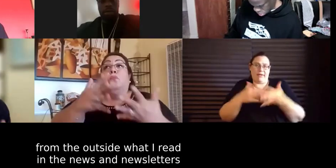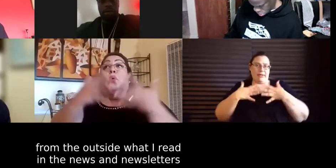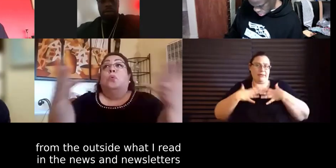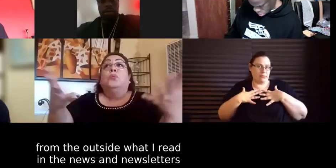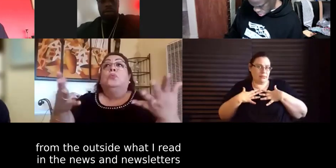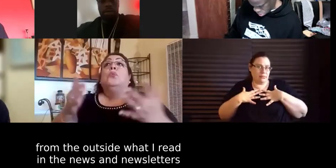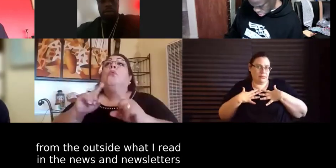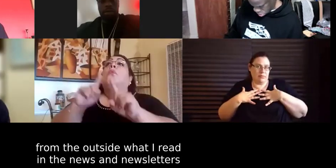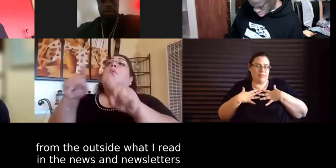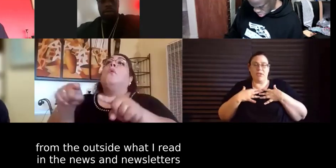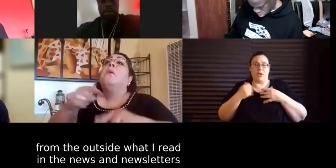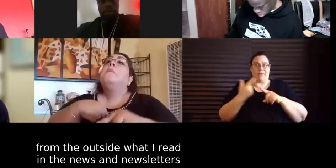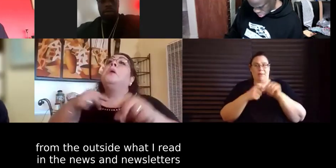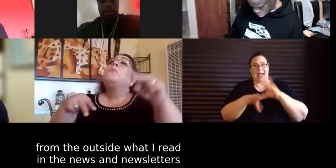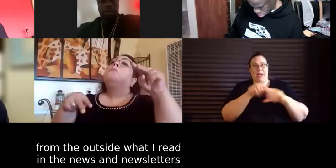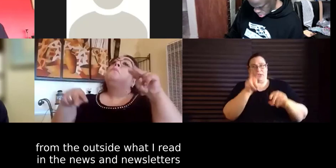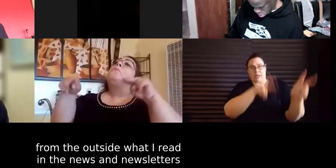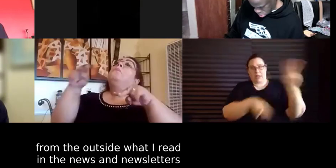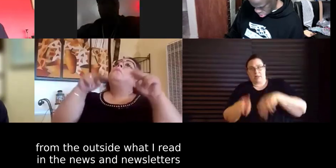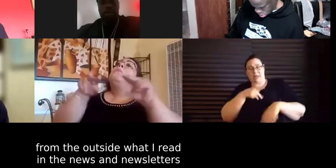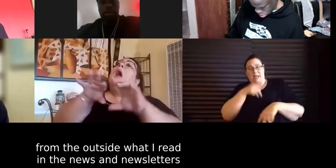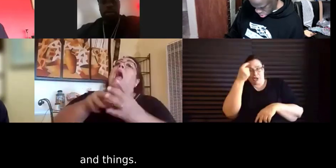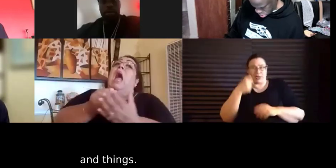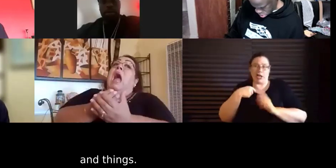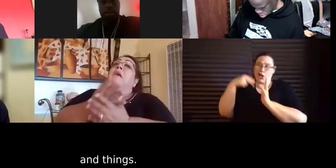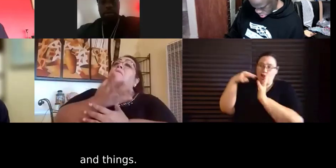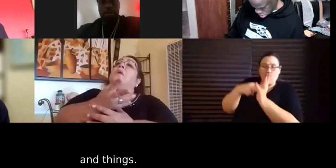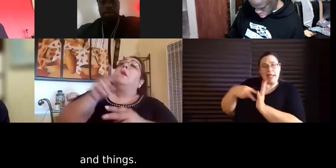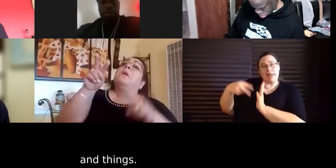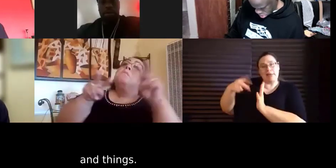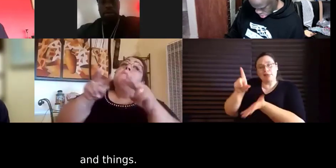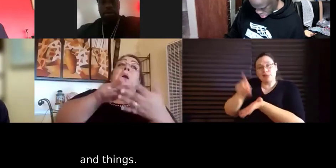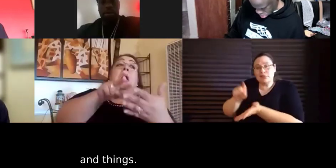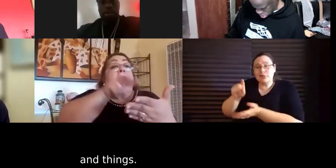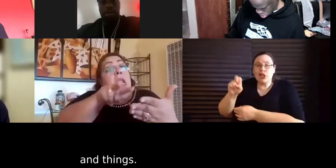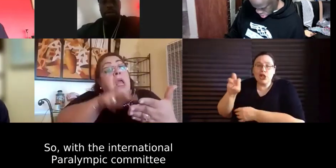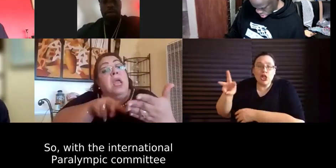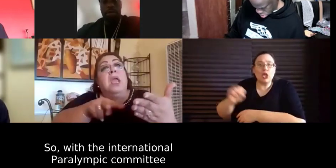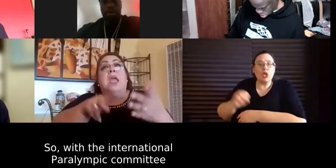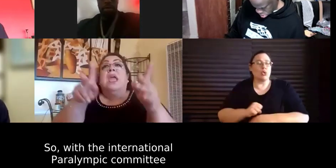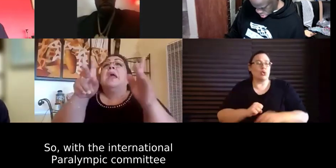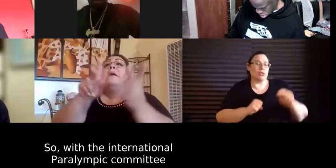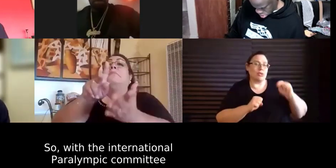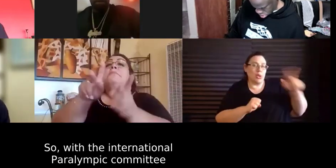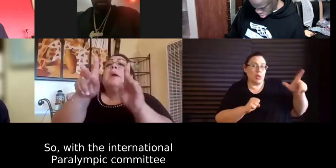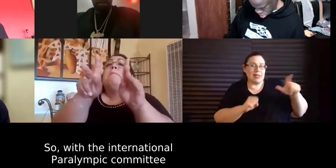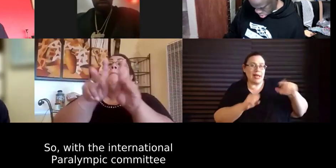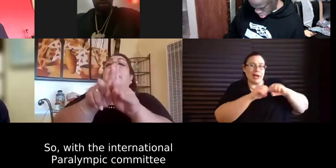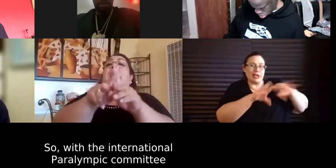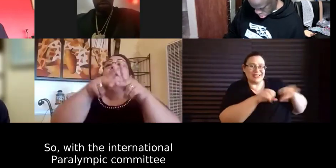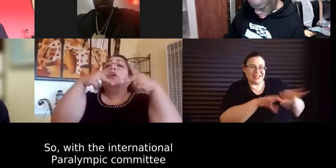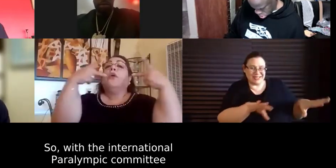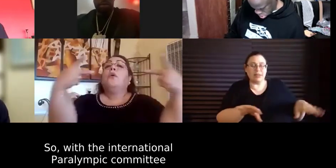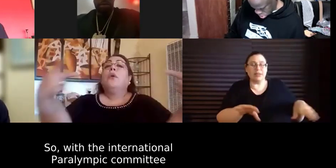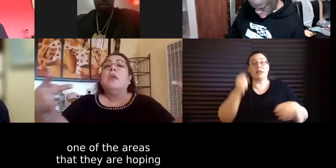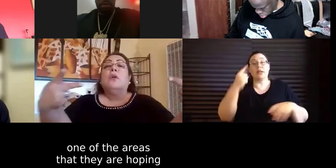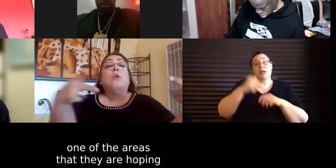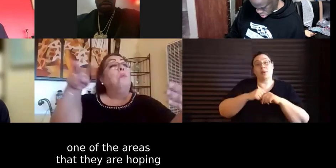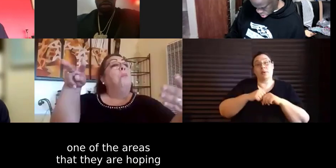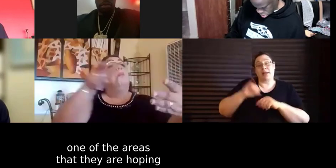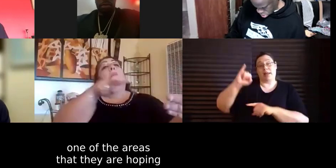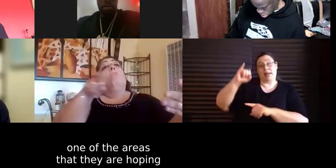just looking from the outside what i read in the news and the newsletters and things and so i think uh you know with the international paralympic committee